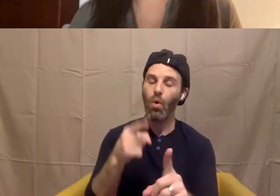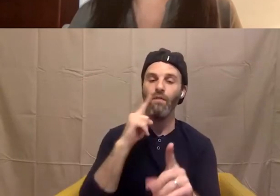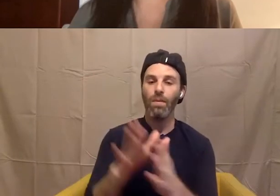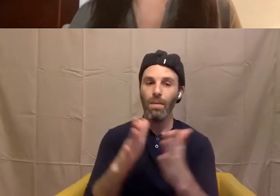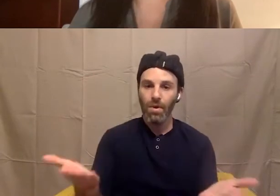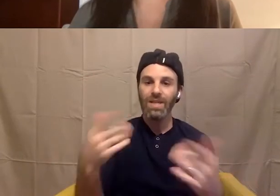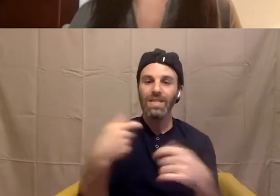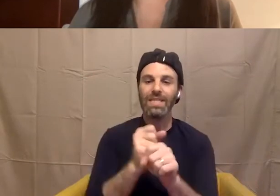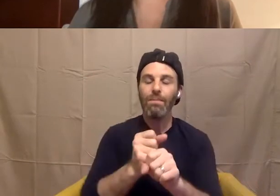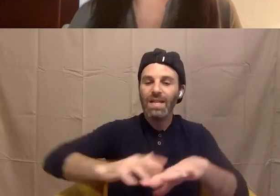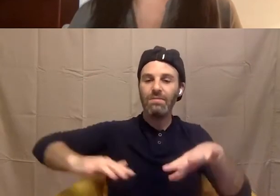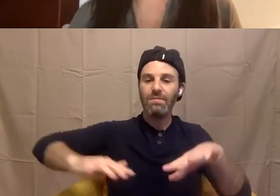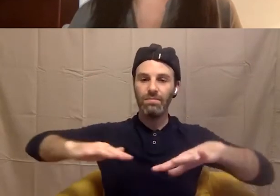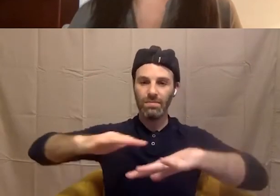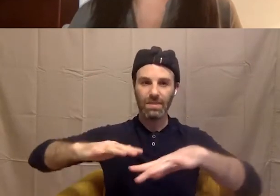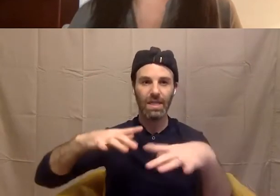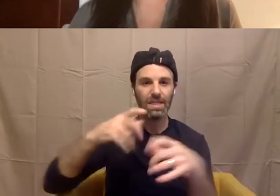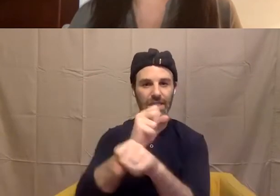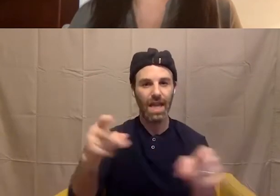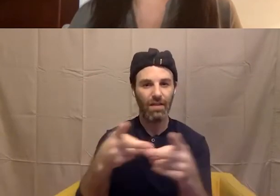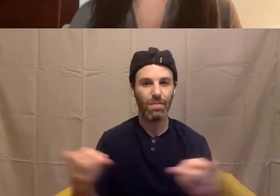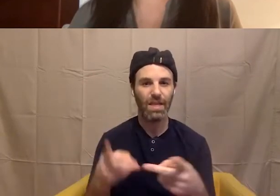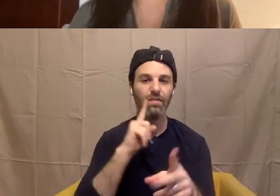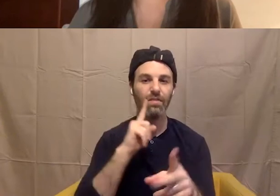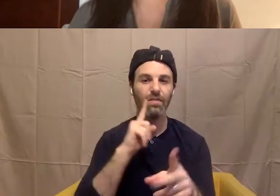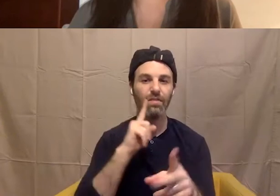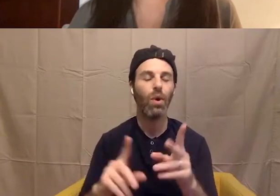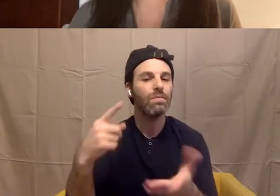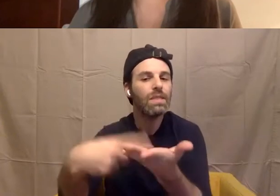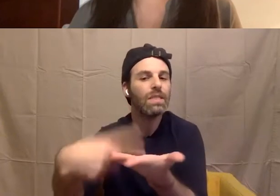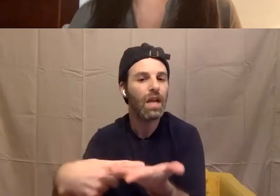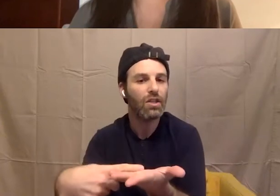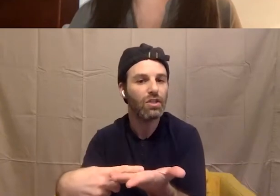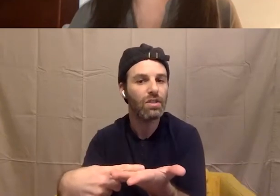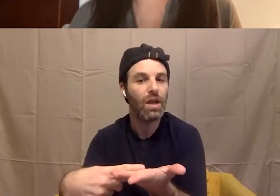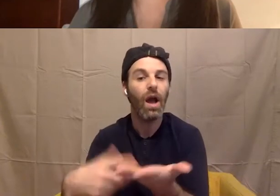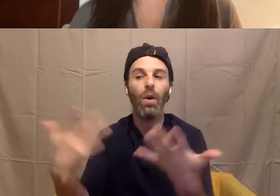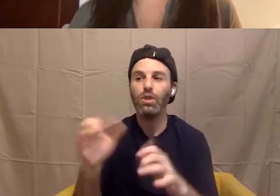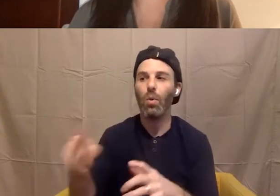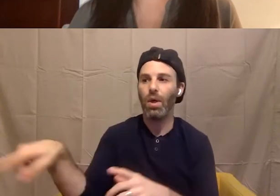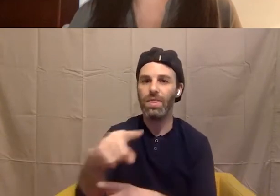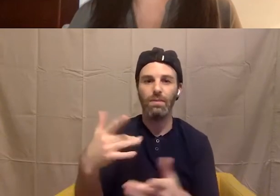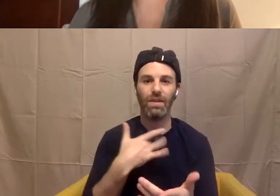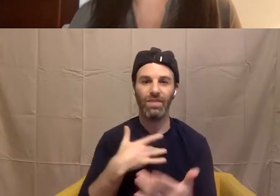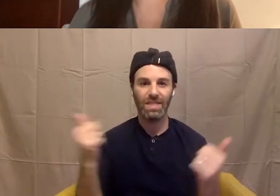And, and the last thing I'll say is for it to be talked about in a way that doesn't have to feel scary. Um, because this was the other, a piece of advice